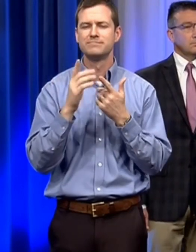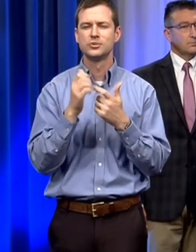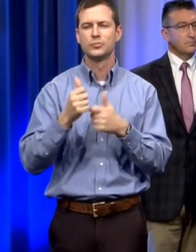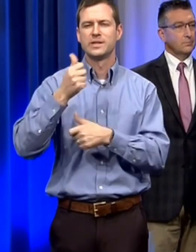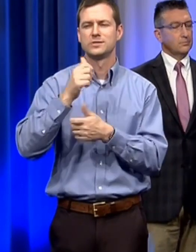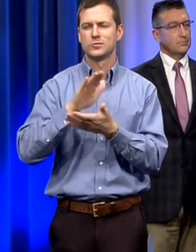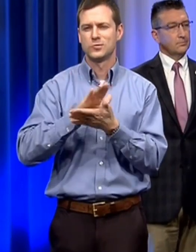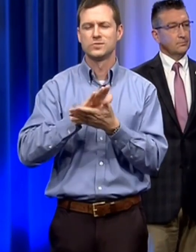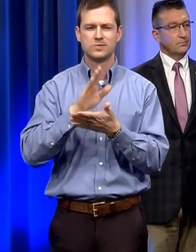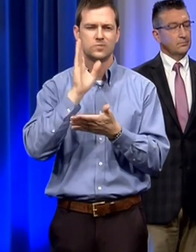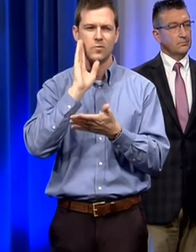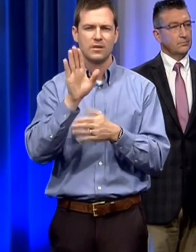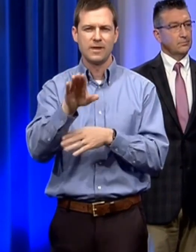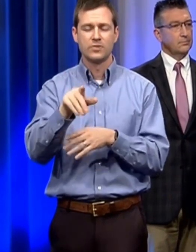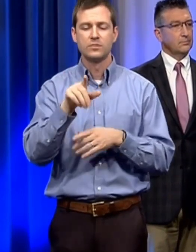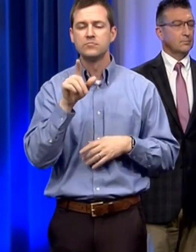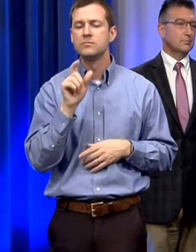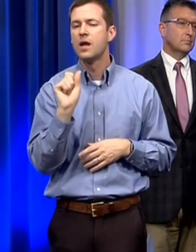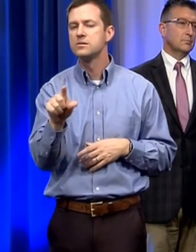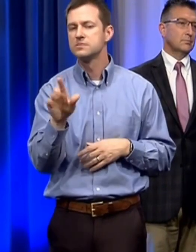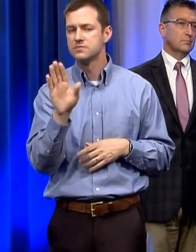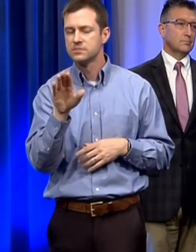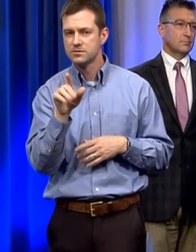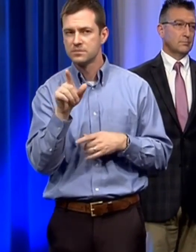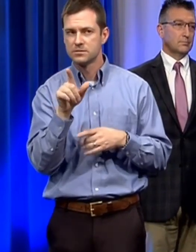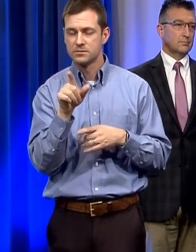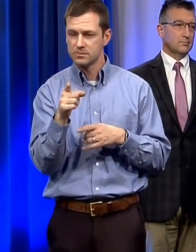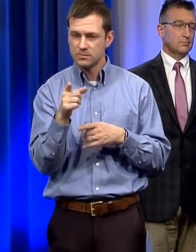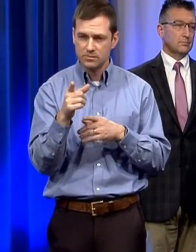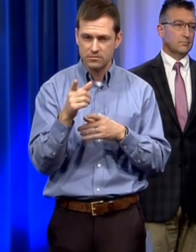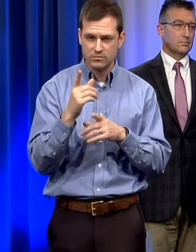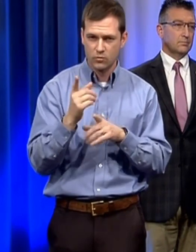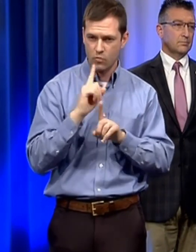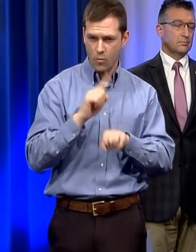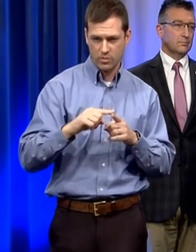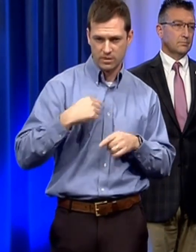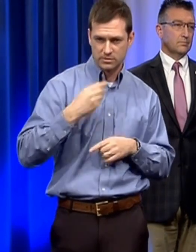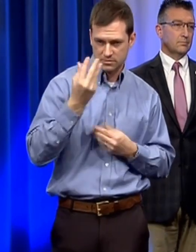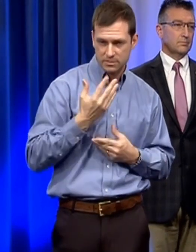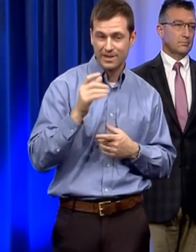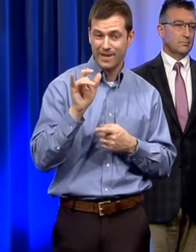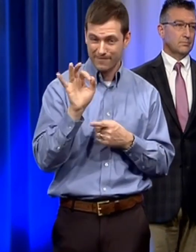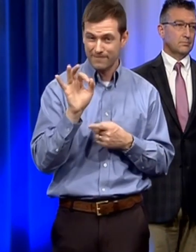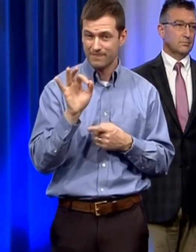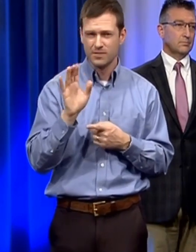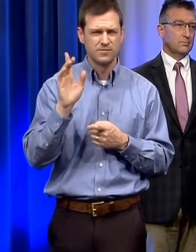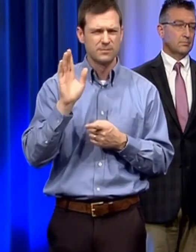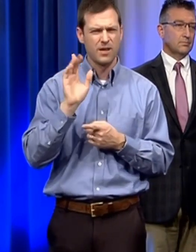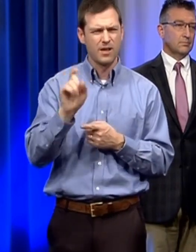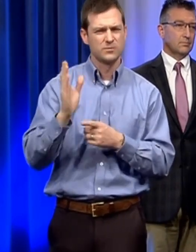evening one of the things we're going to be asking them is to continue to report to us as we had asked them before if there are students